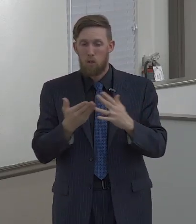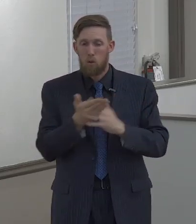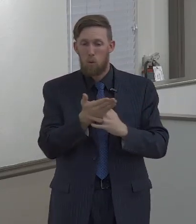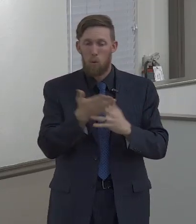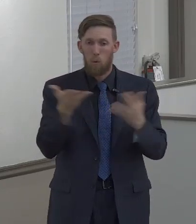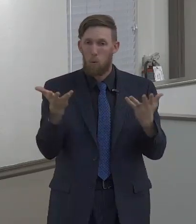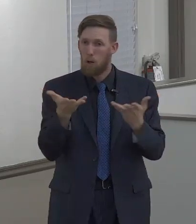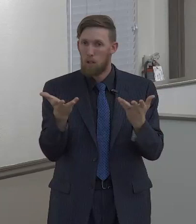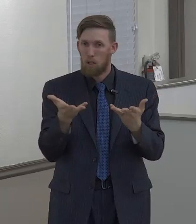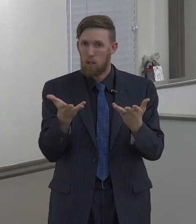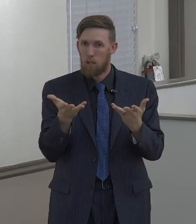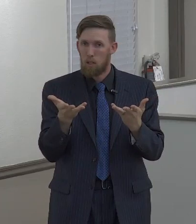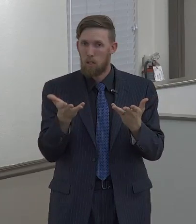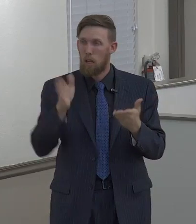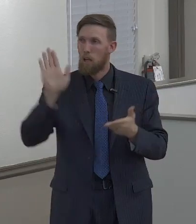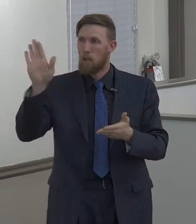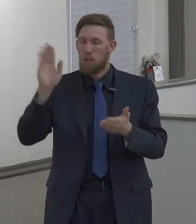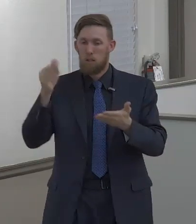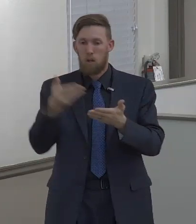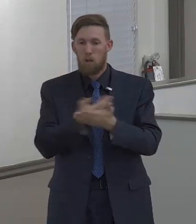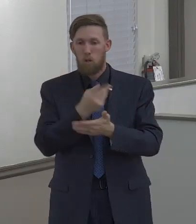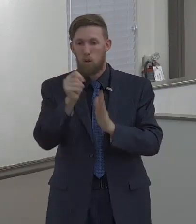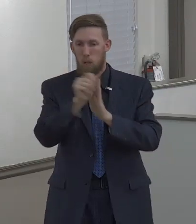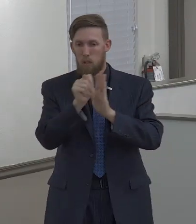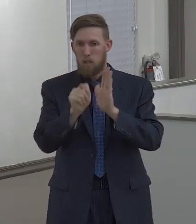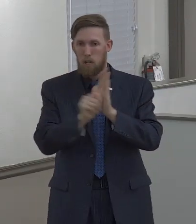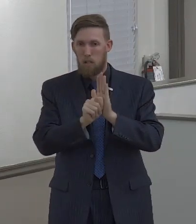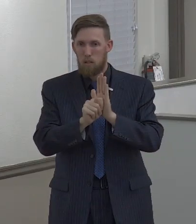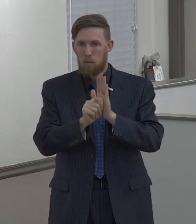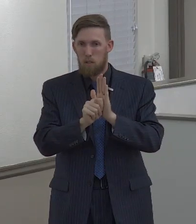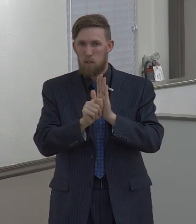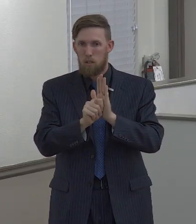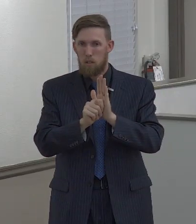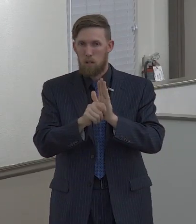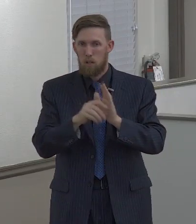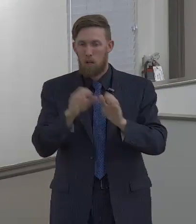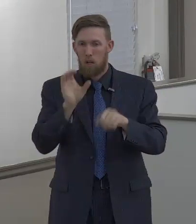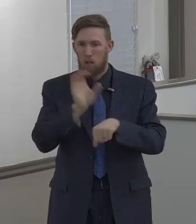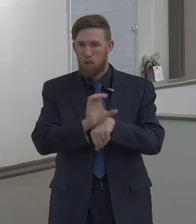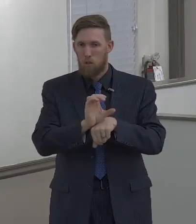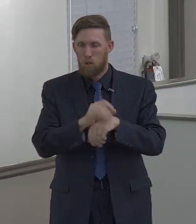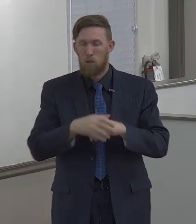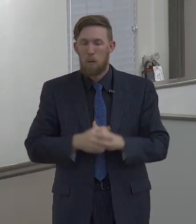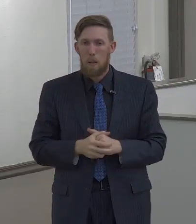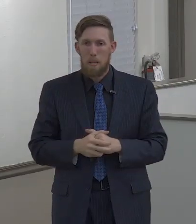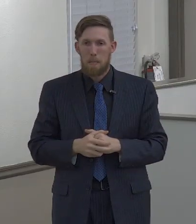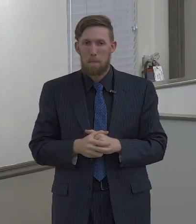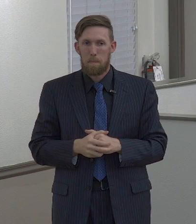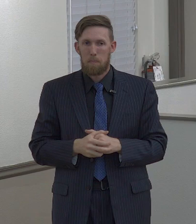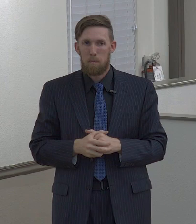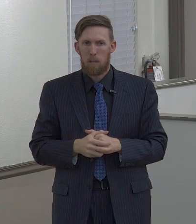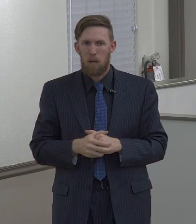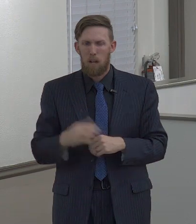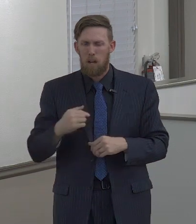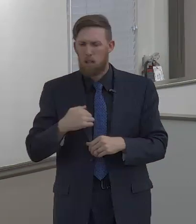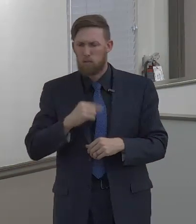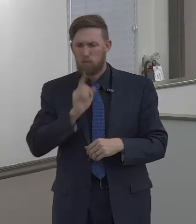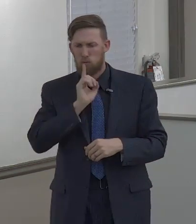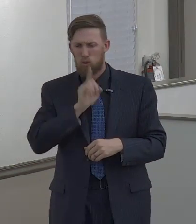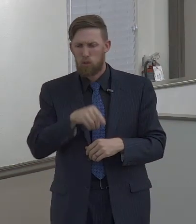the local New Testament church. I'm all for charitable organizations. I'm all for